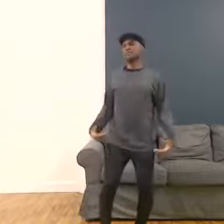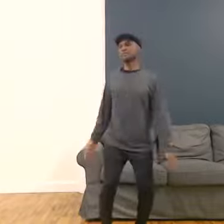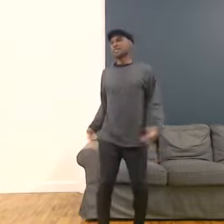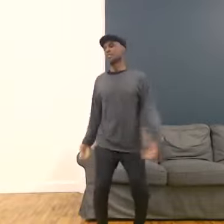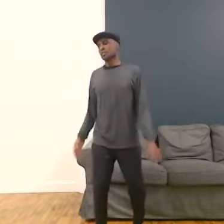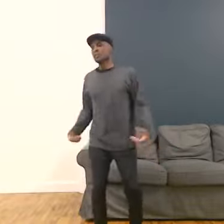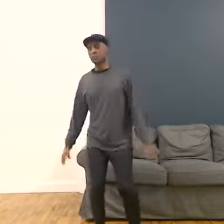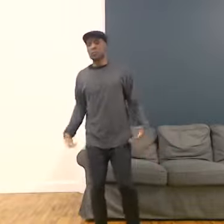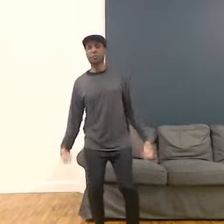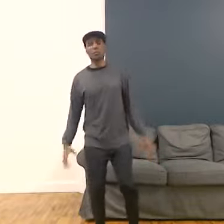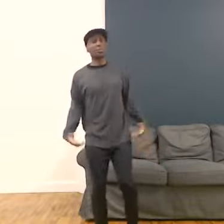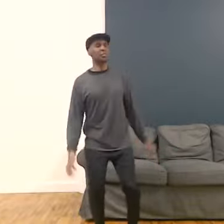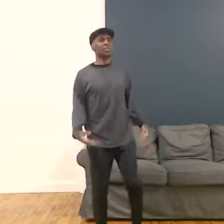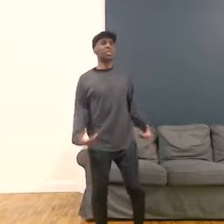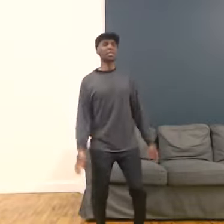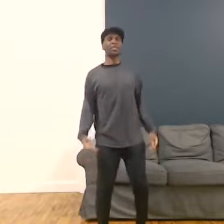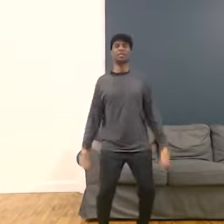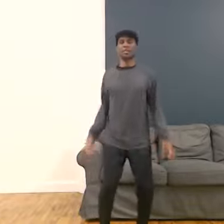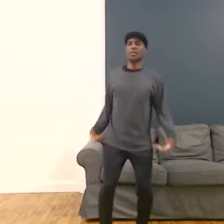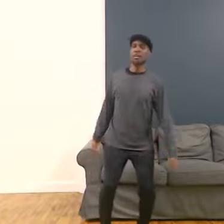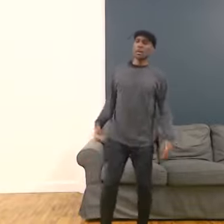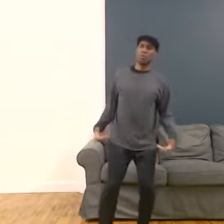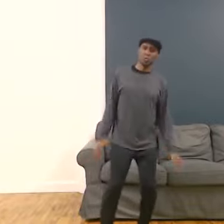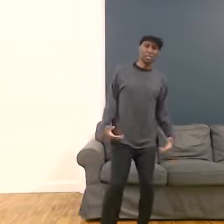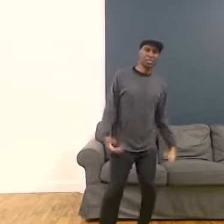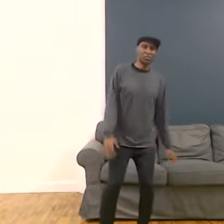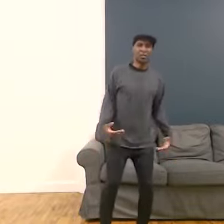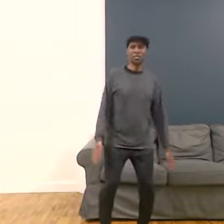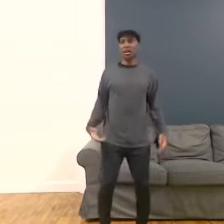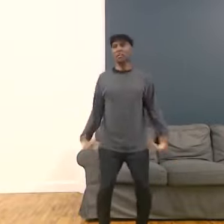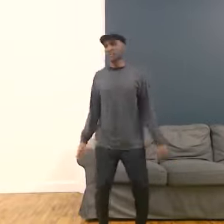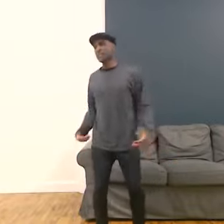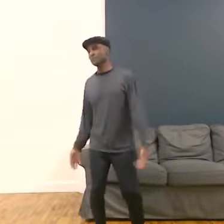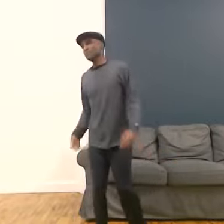You can also shake and release stress out of it.